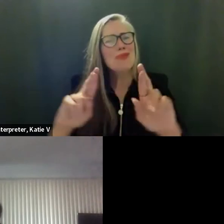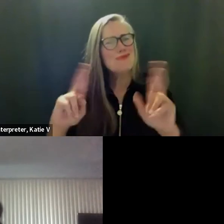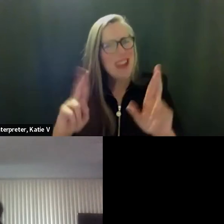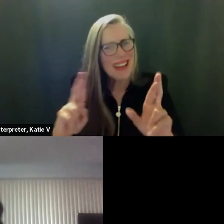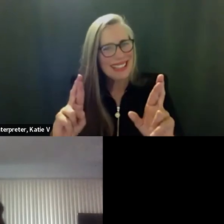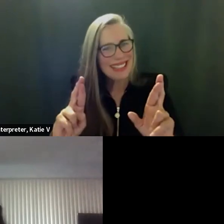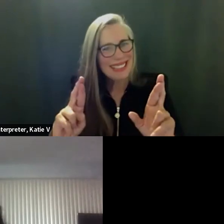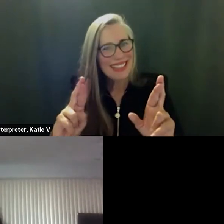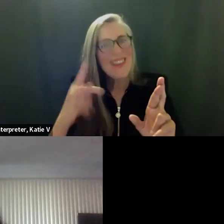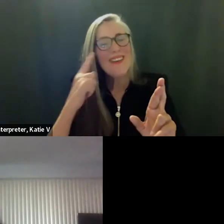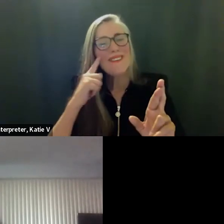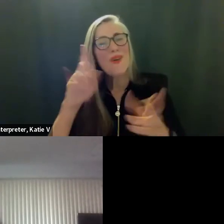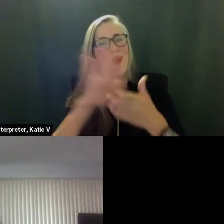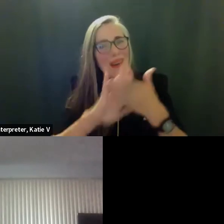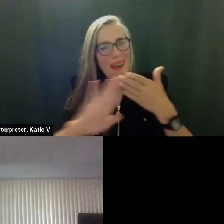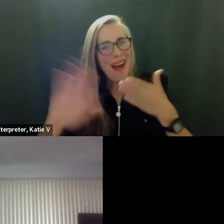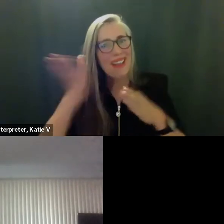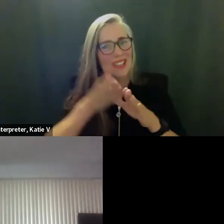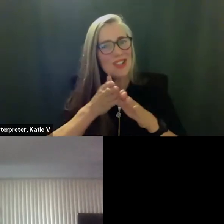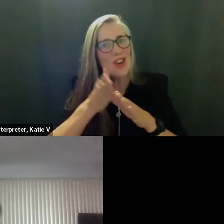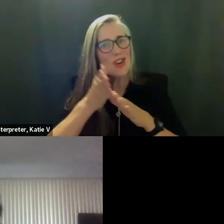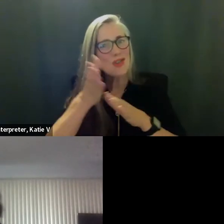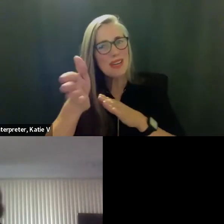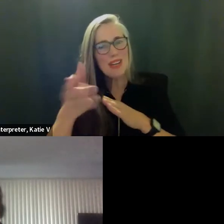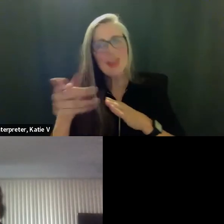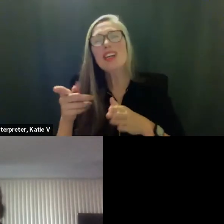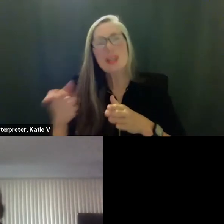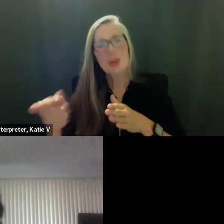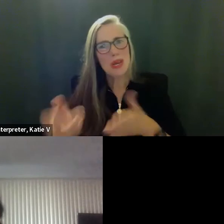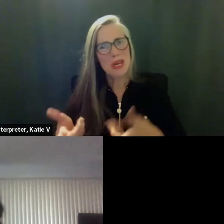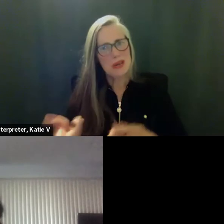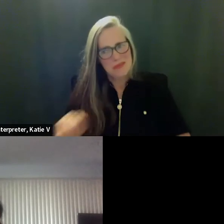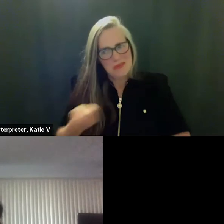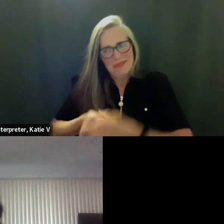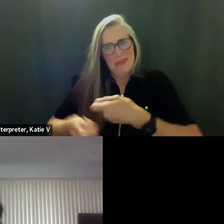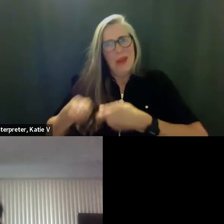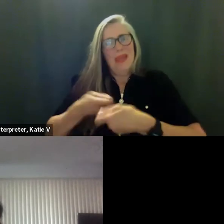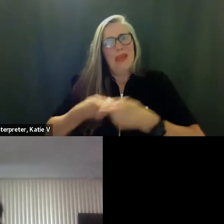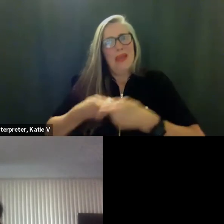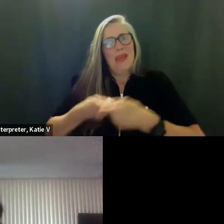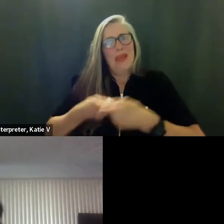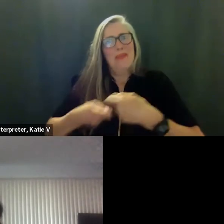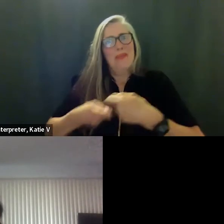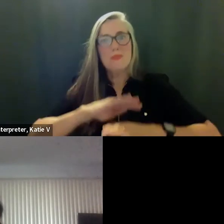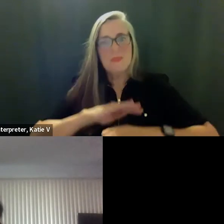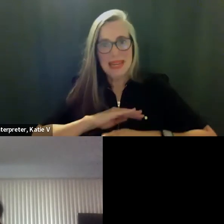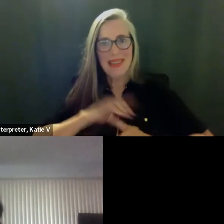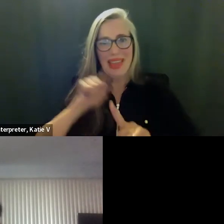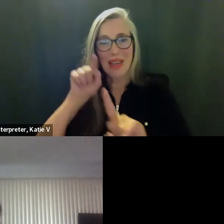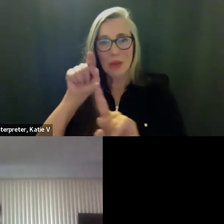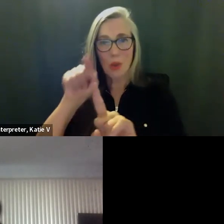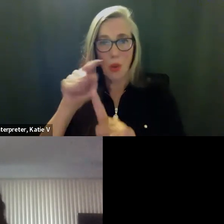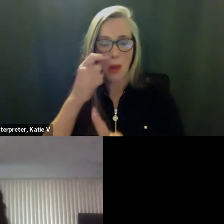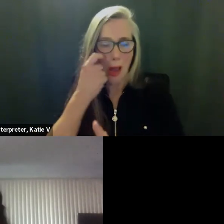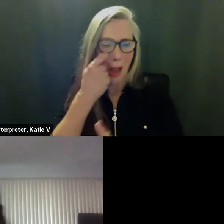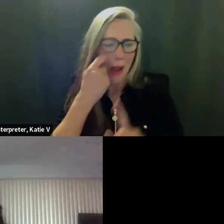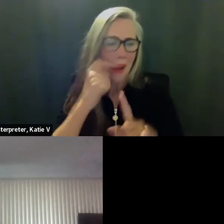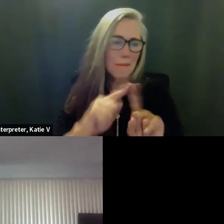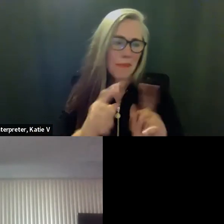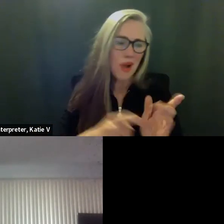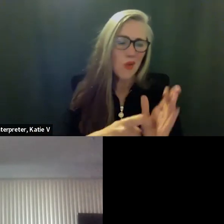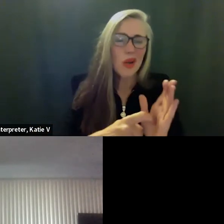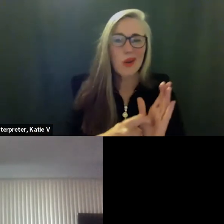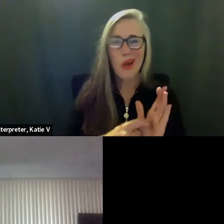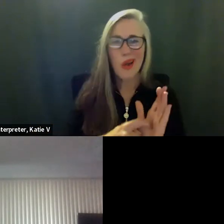requirement with that being said that we actually had to take some funding from another